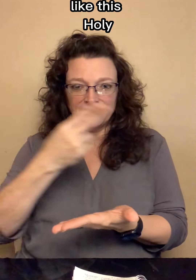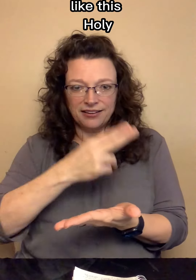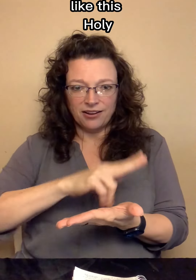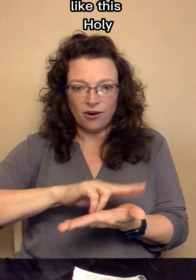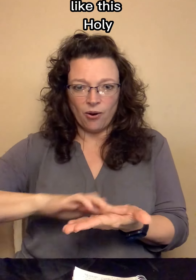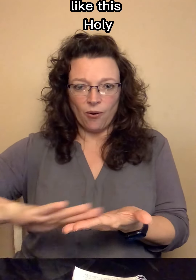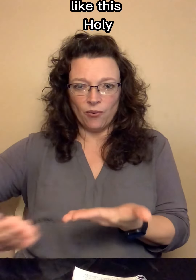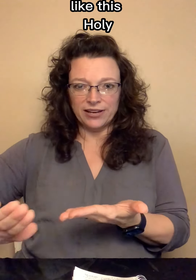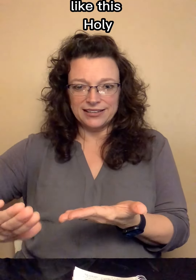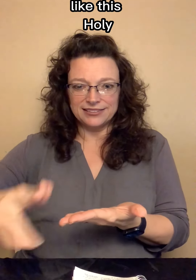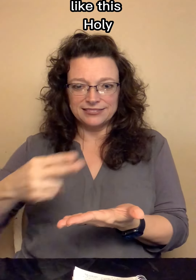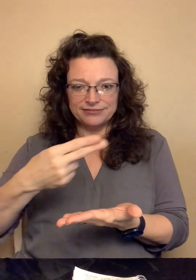Holy.